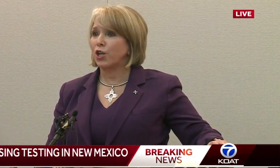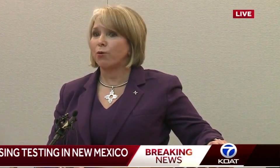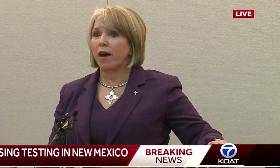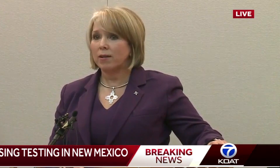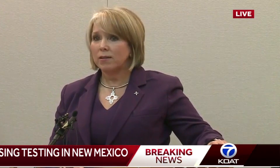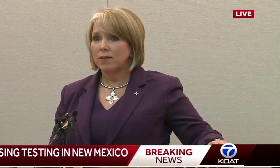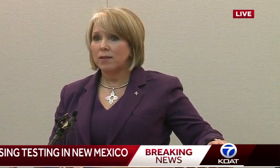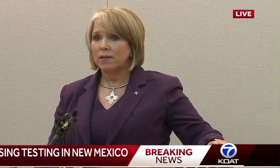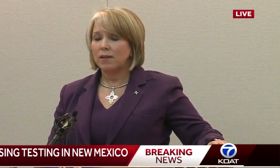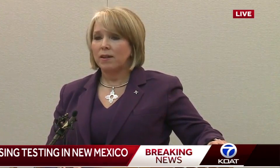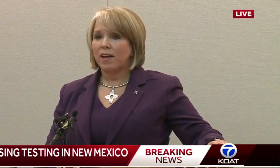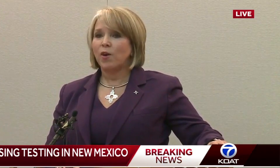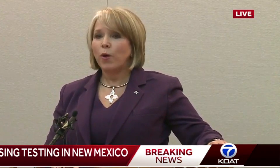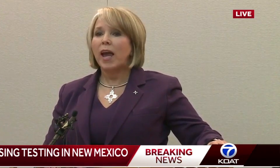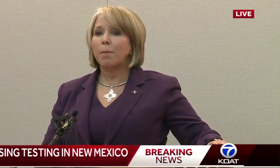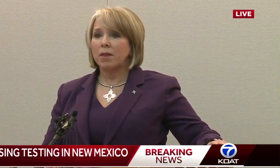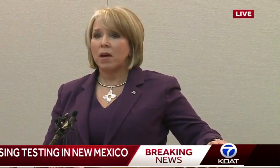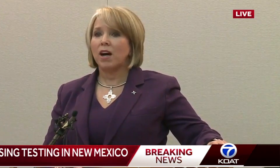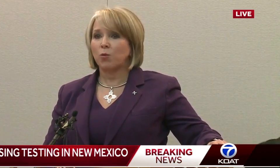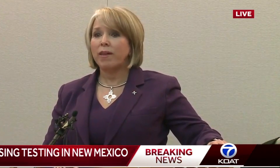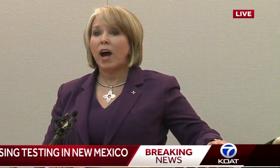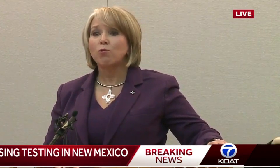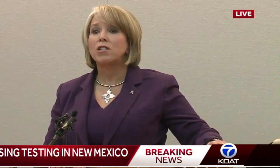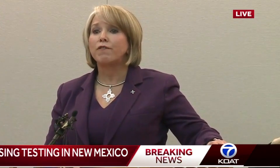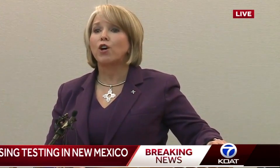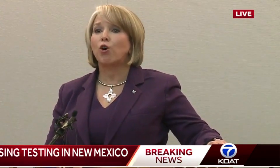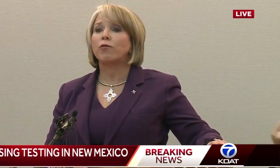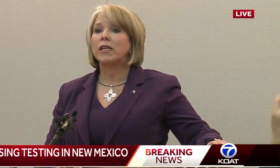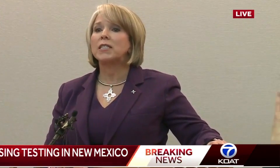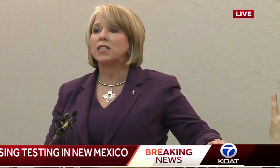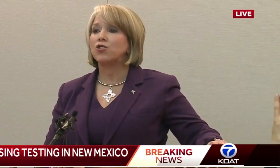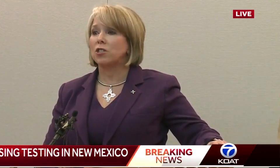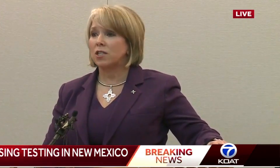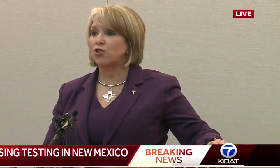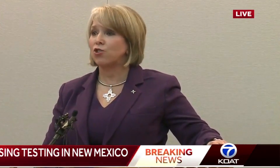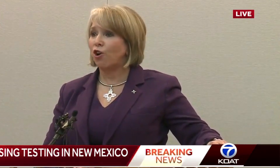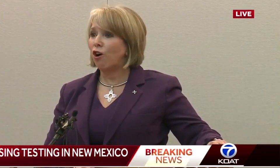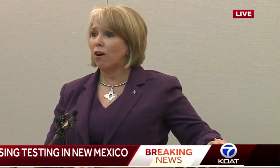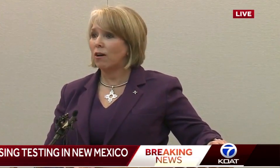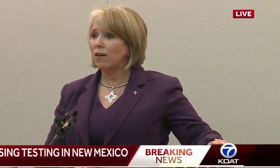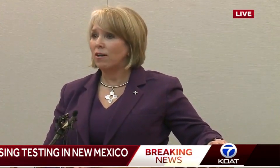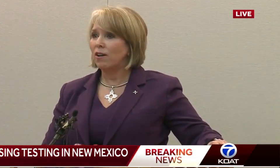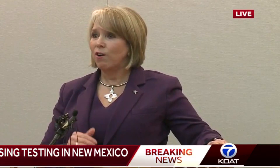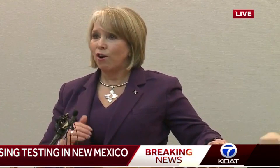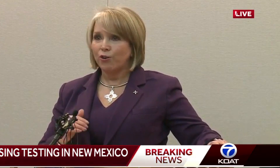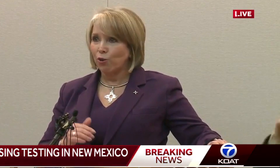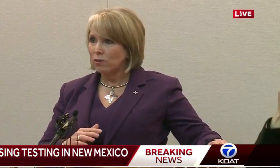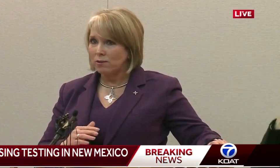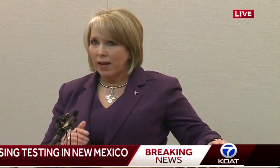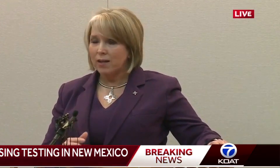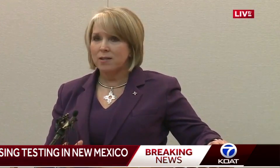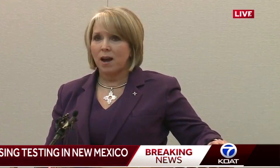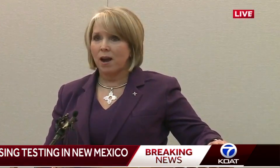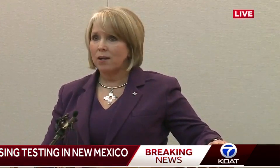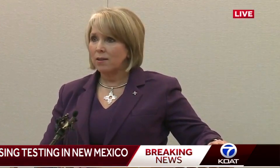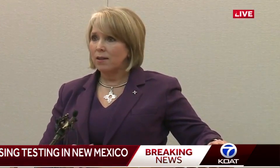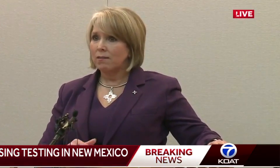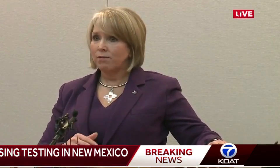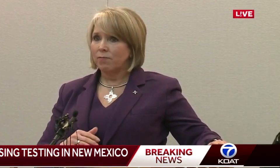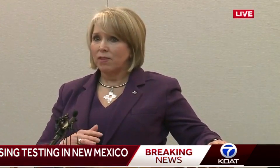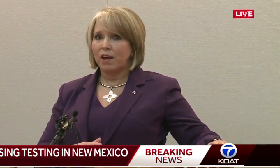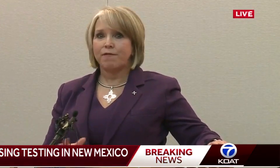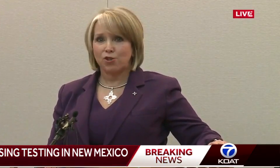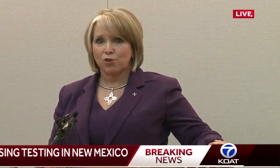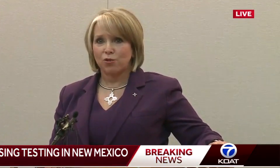New Mexican to know that, and that we empathize with how difficult these decisions are on your day-to-day